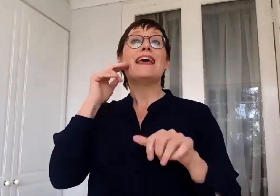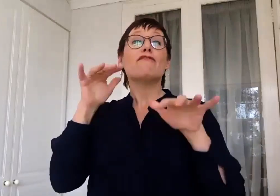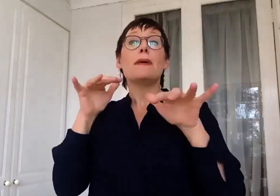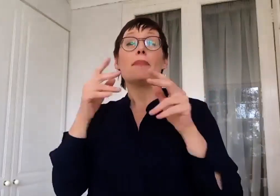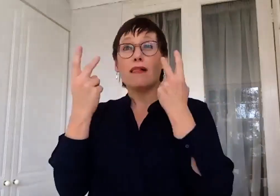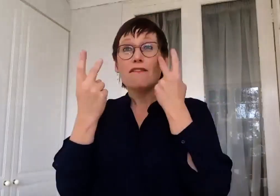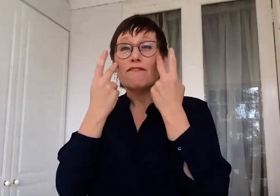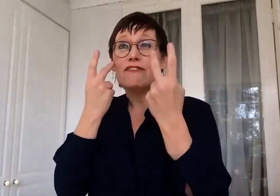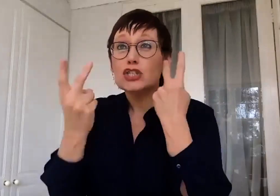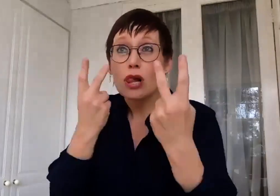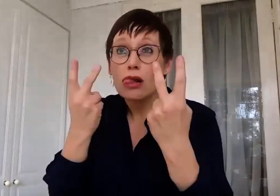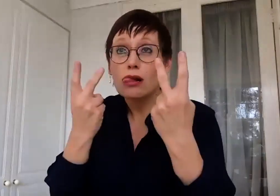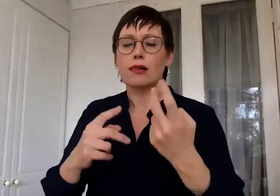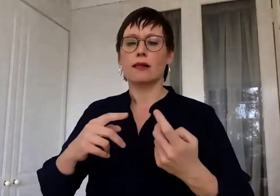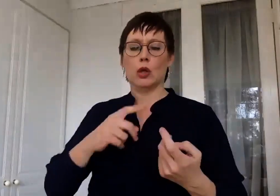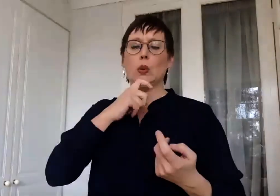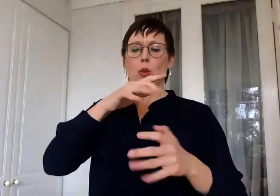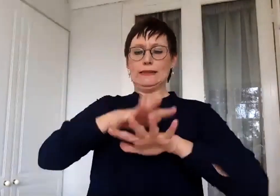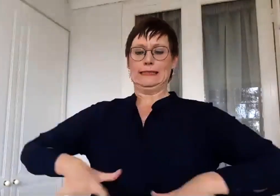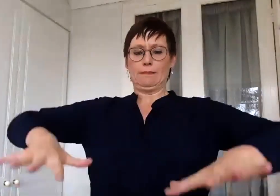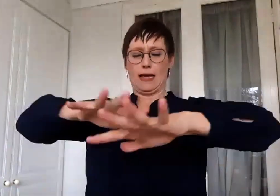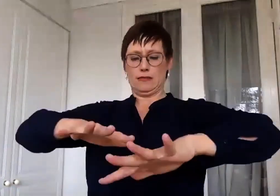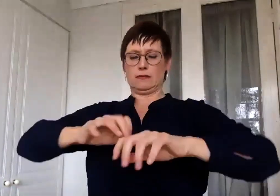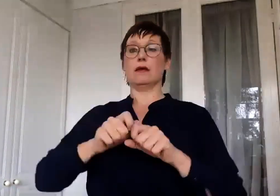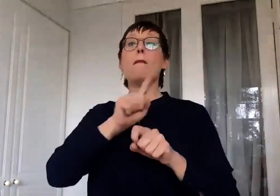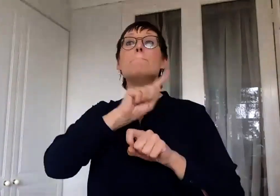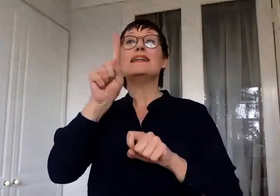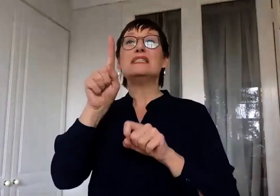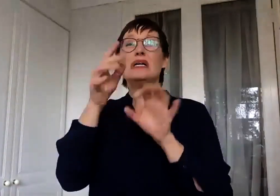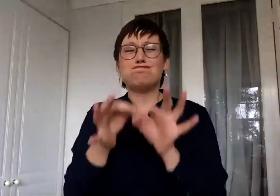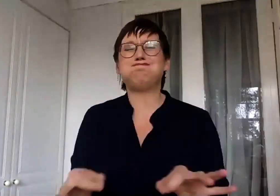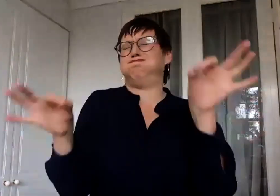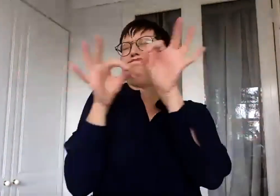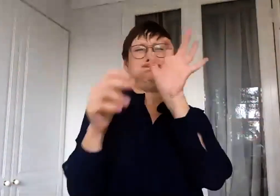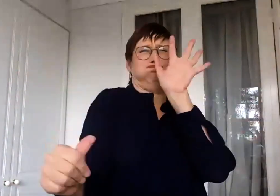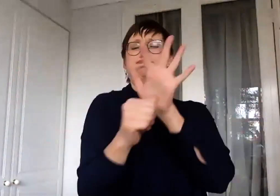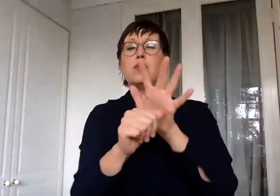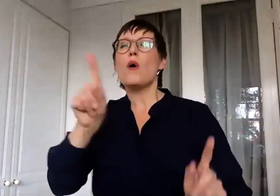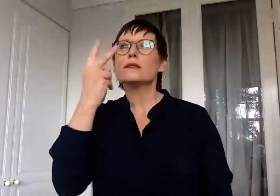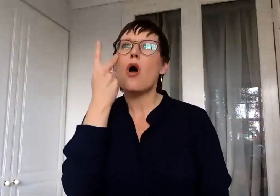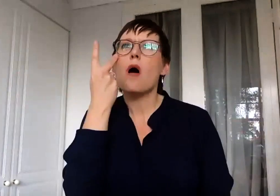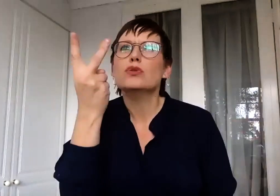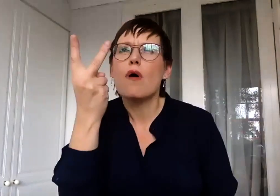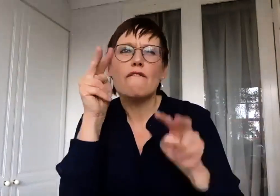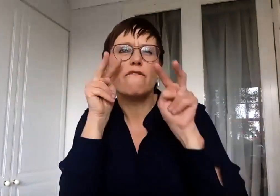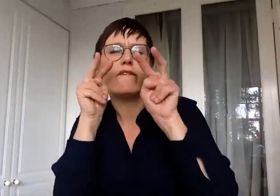communicators, they are masterful observers. So they will know that you're feeling sick before you